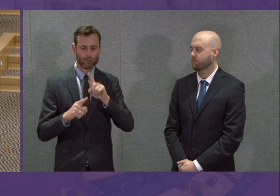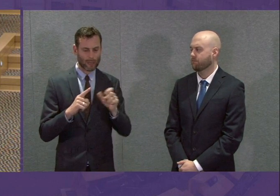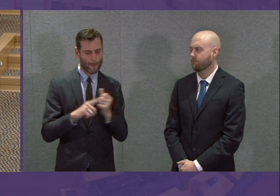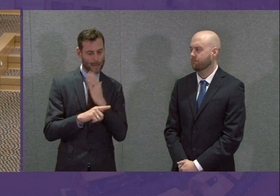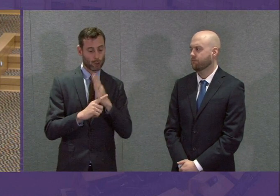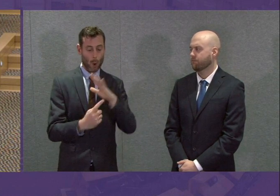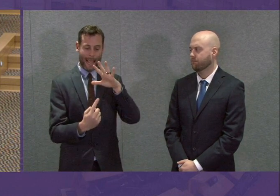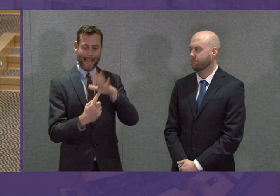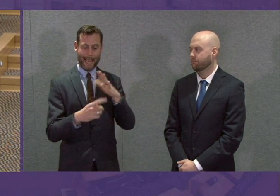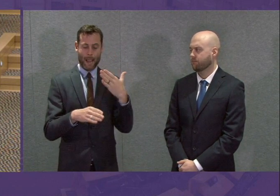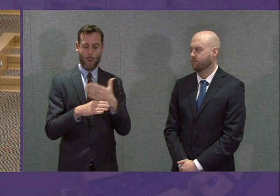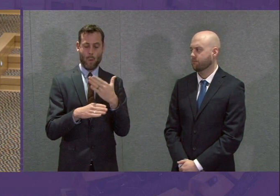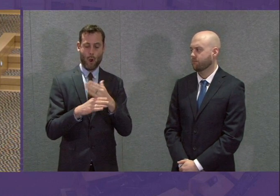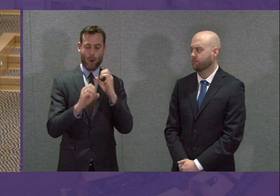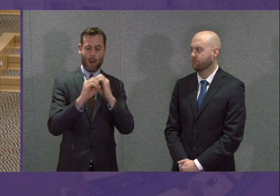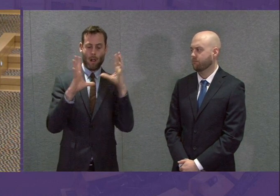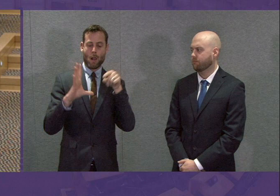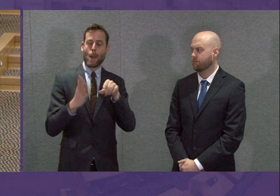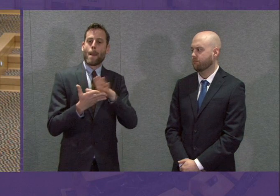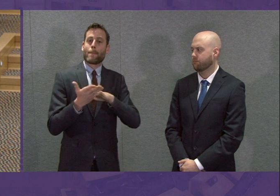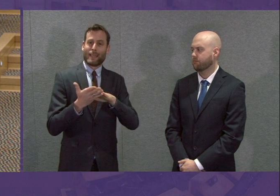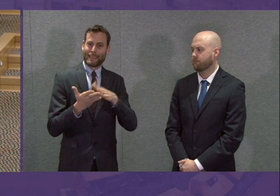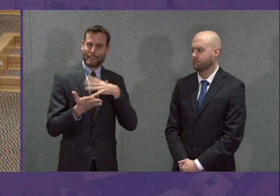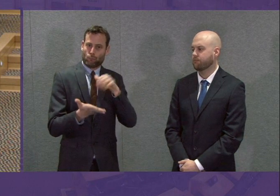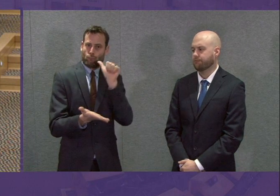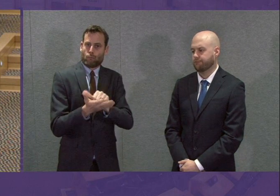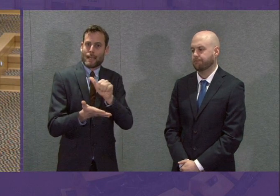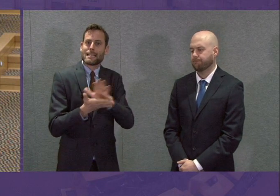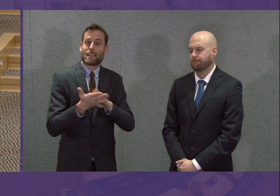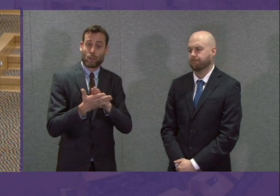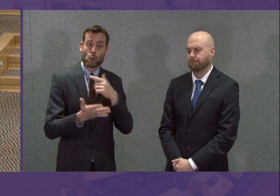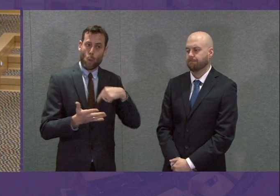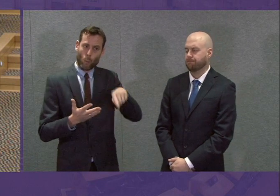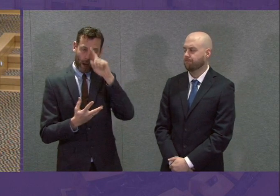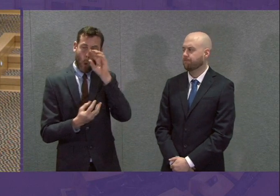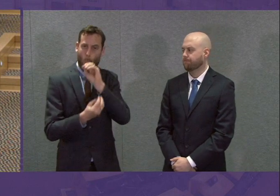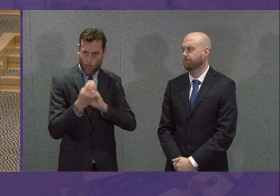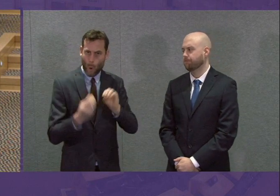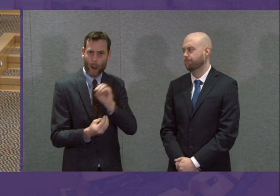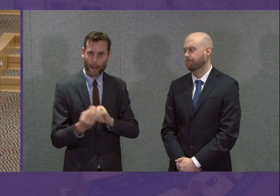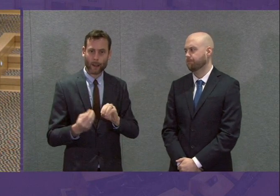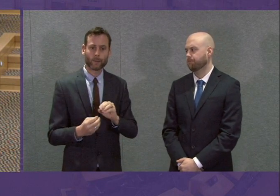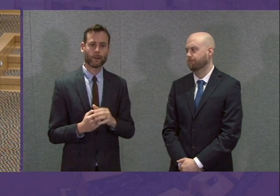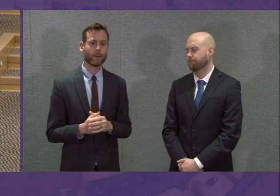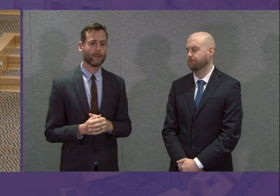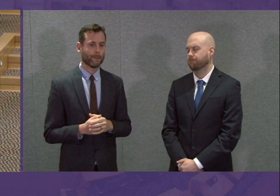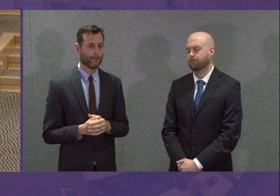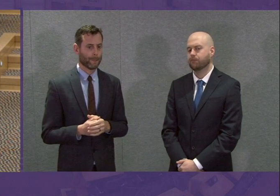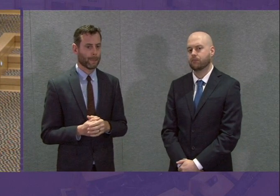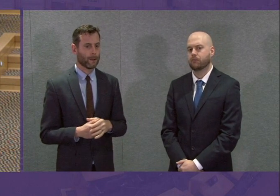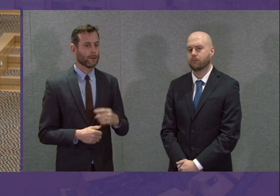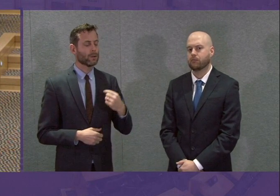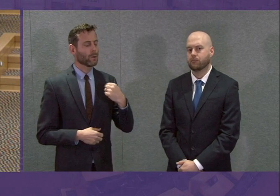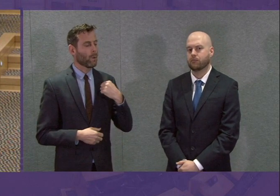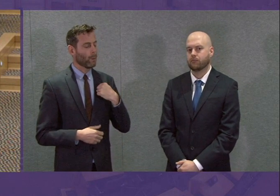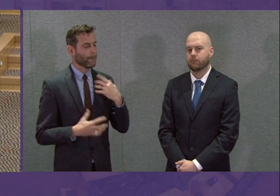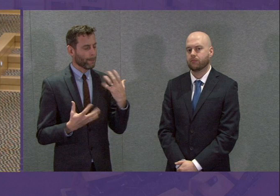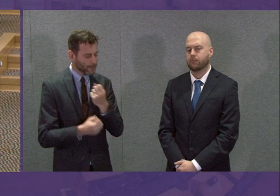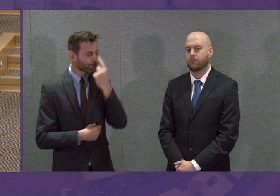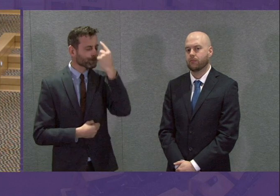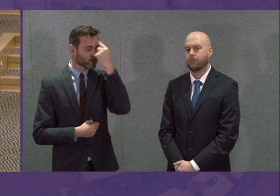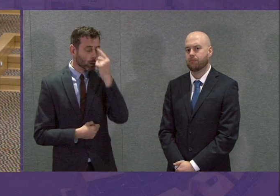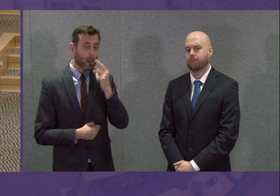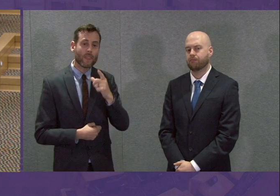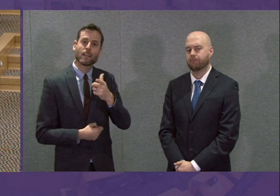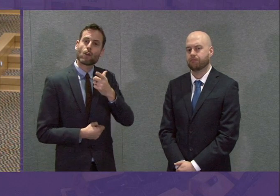of points there. One is the obvious point that Jackson Carlow has already made. If we go too far, we will undermine the public health reasons for